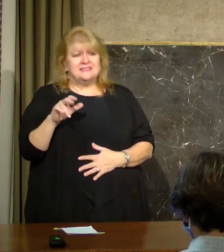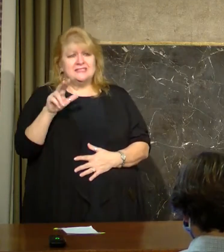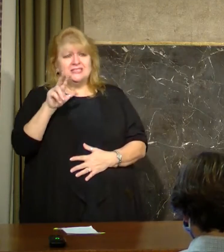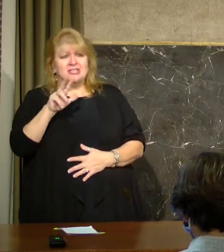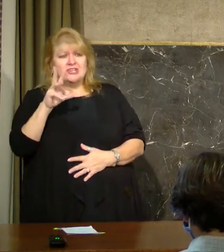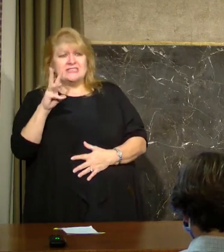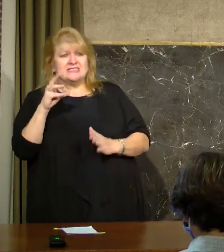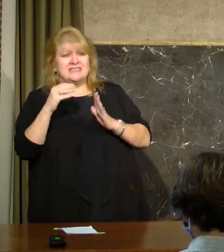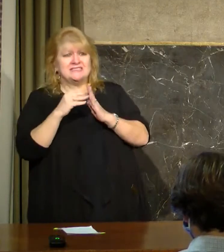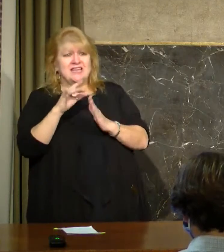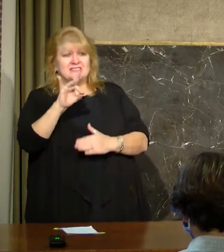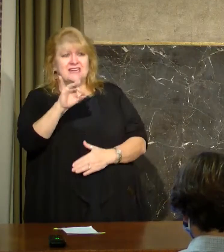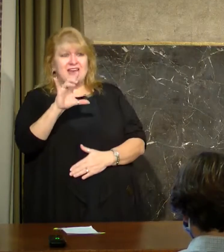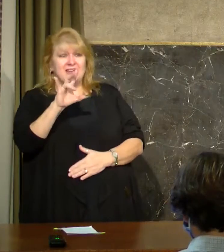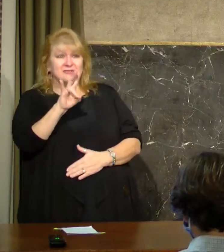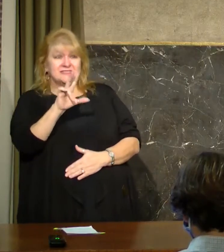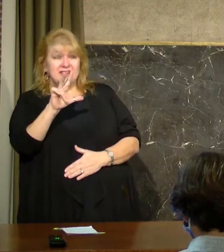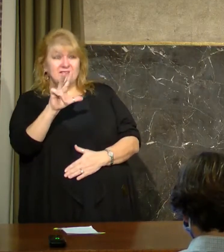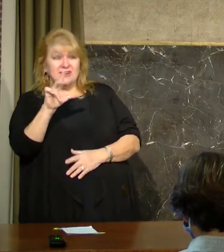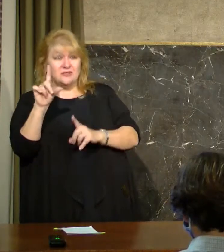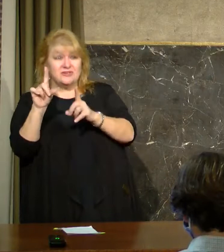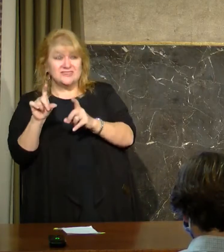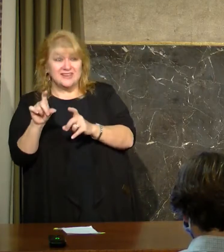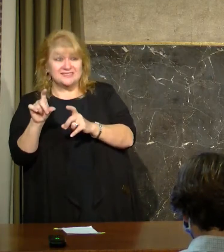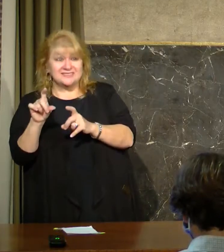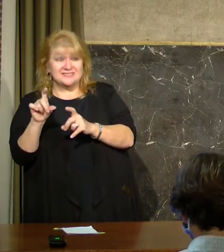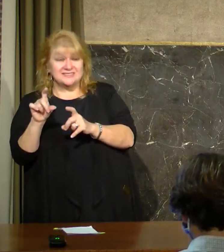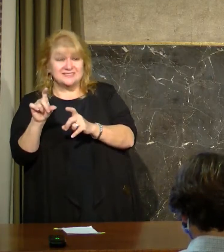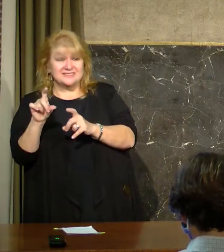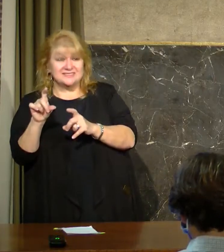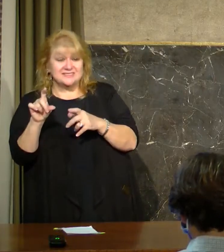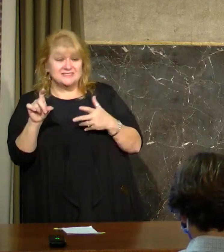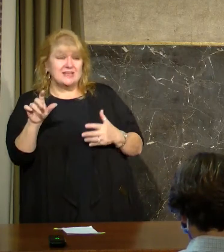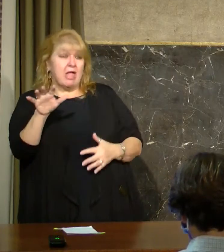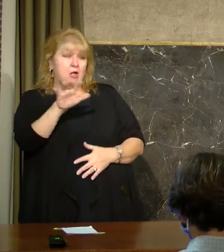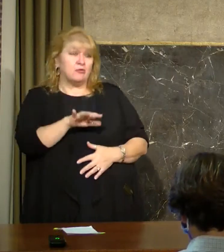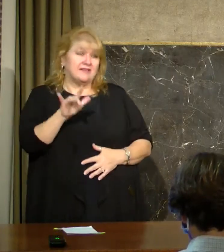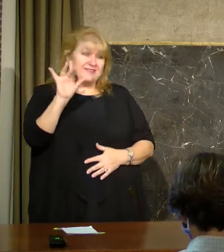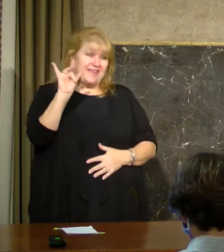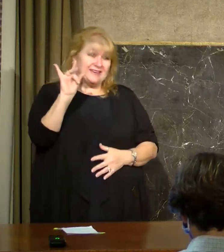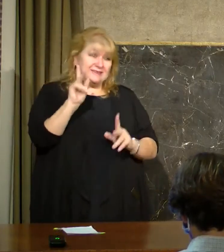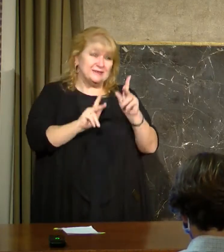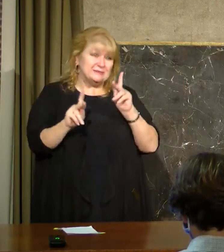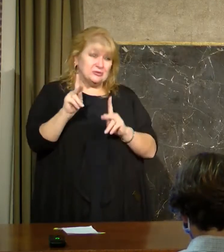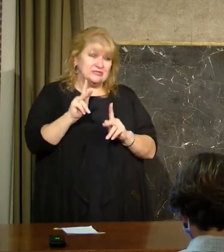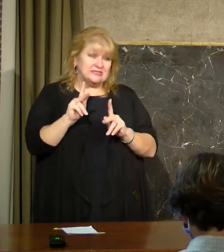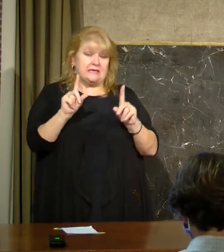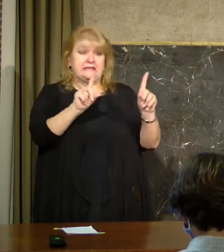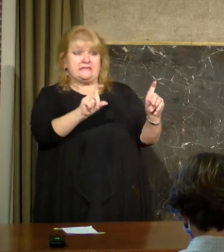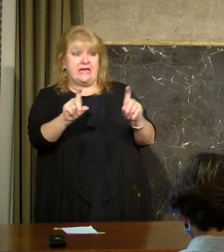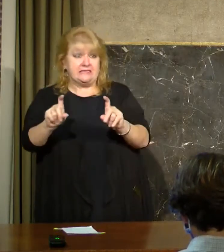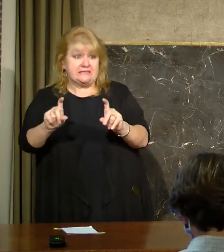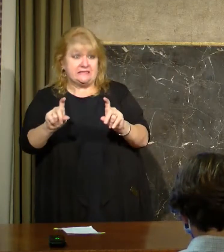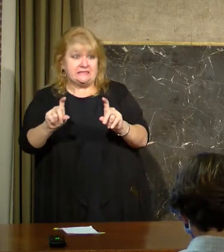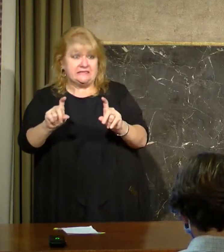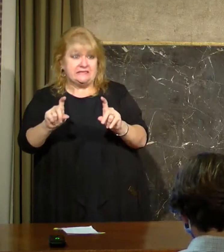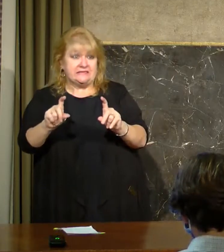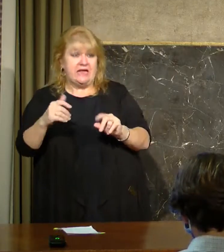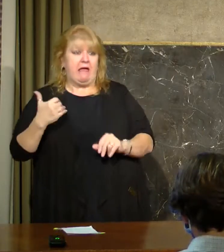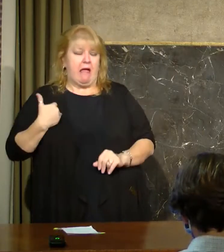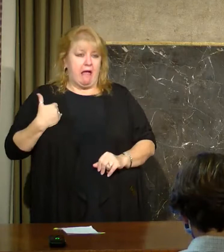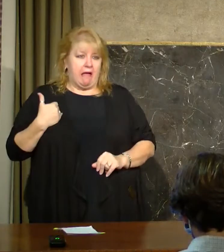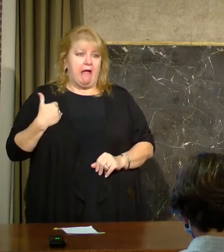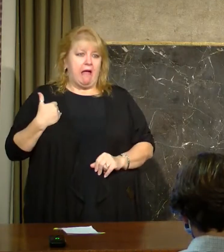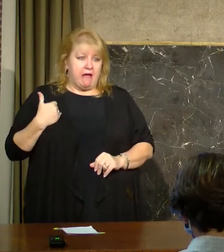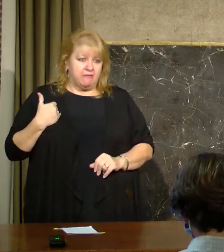,873 tests. So somewhere around 18% of our tests last week that we were reporting on